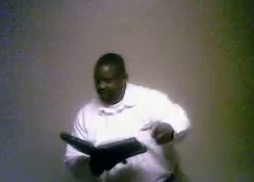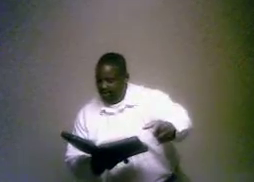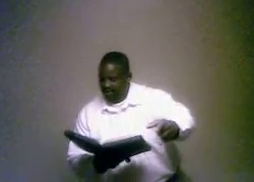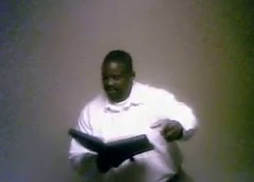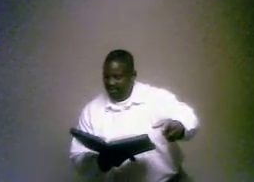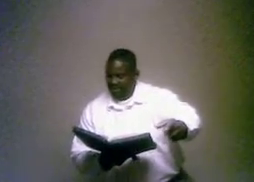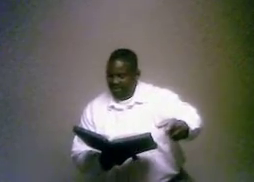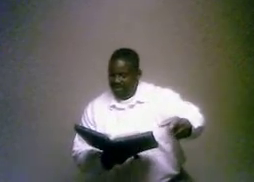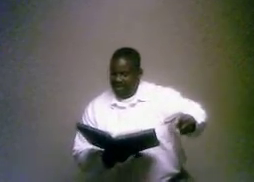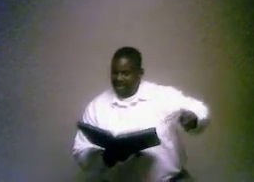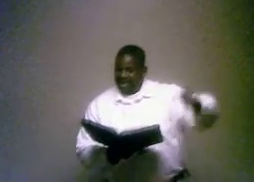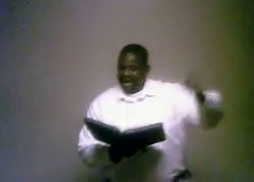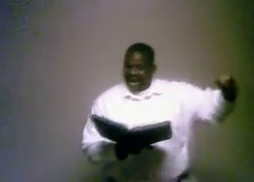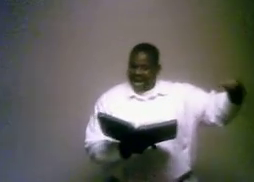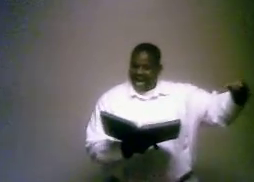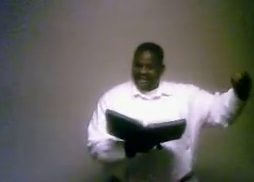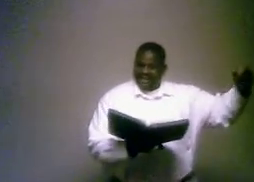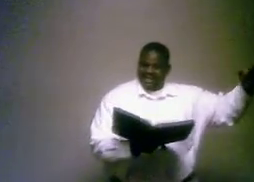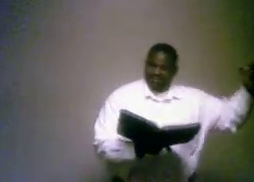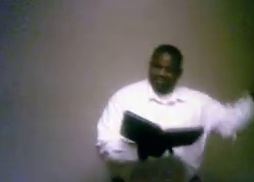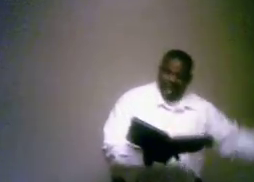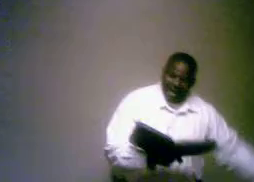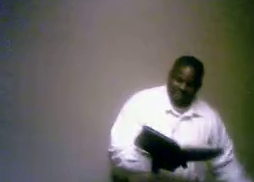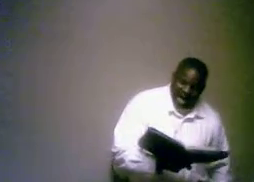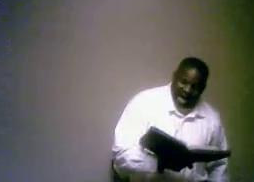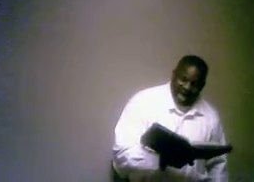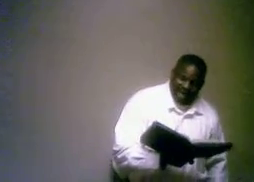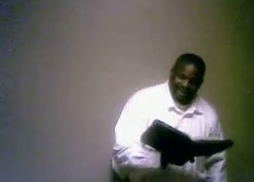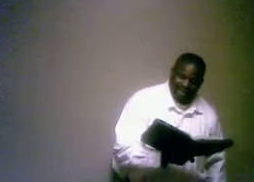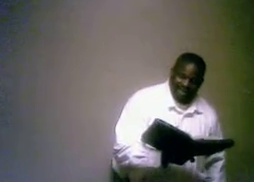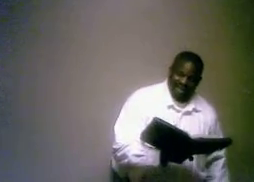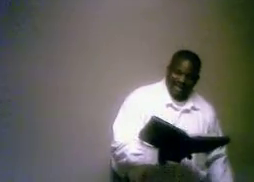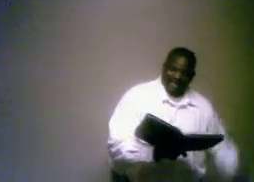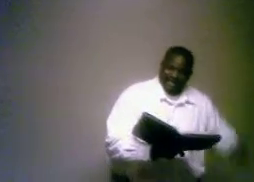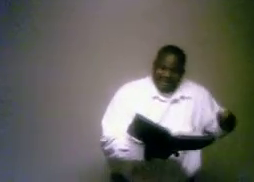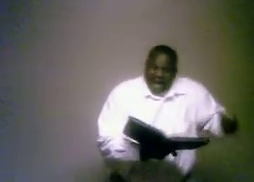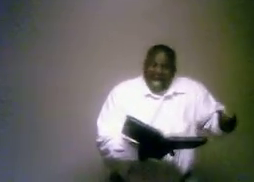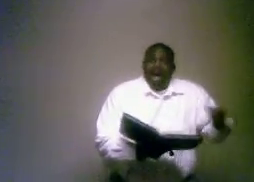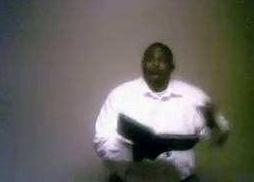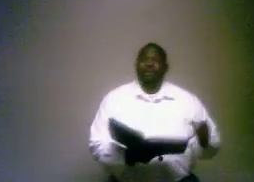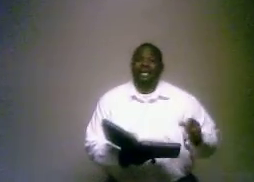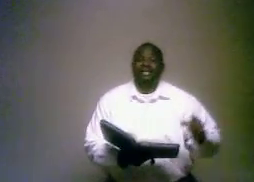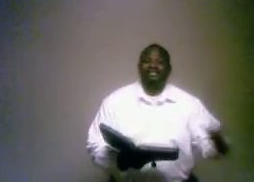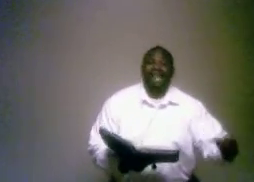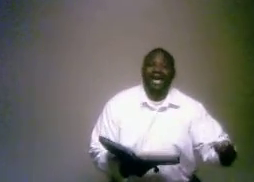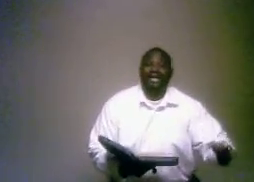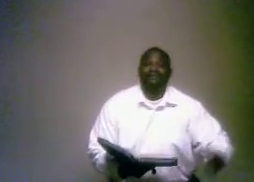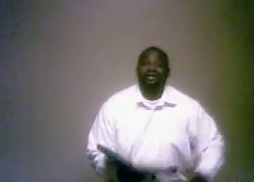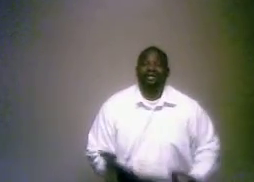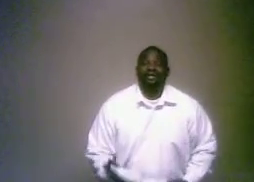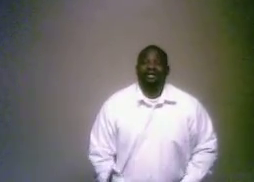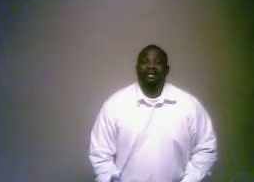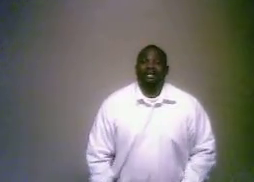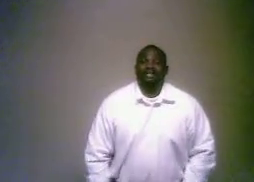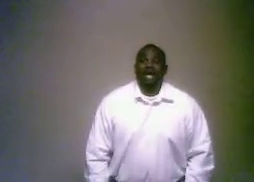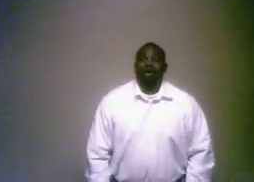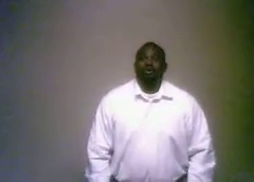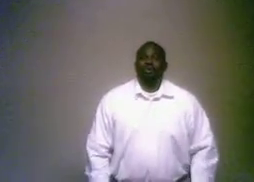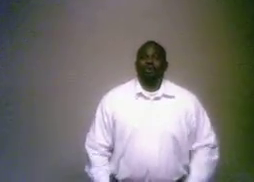and is baptized shall be saved. So, we